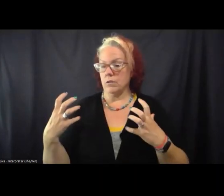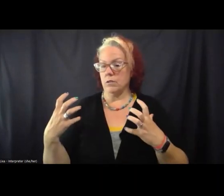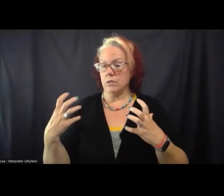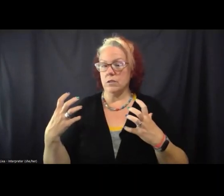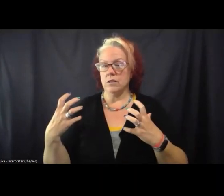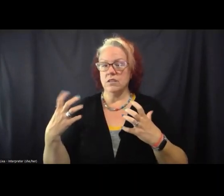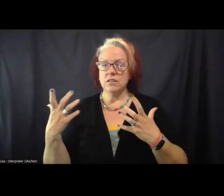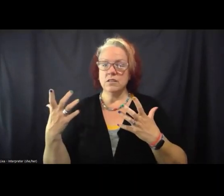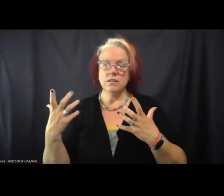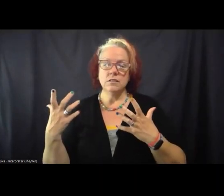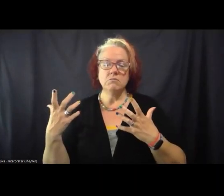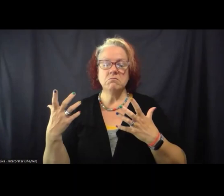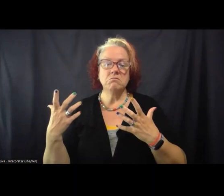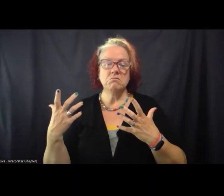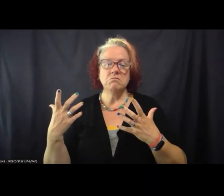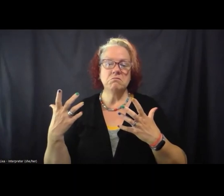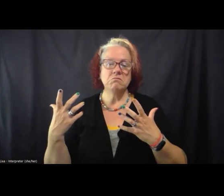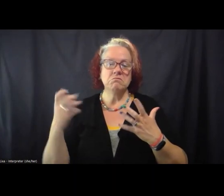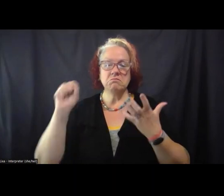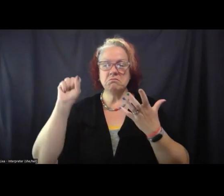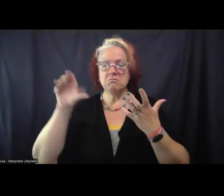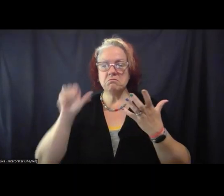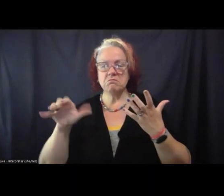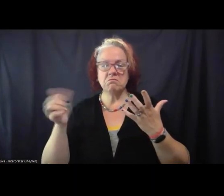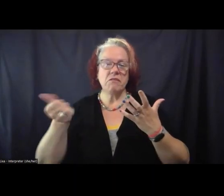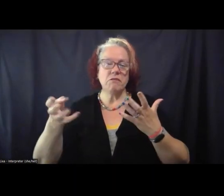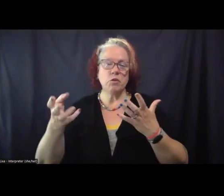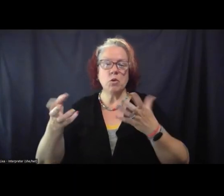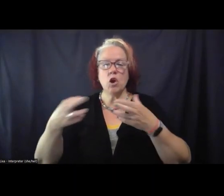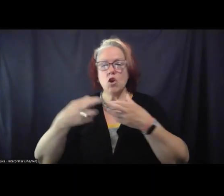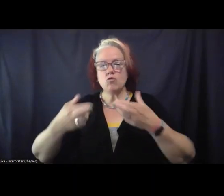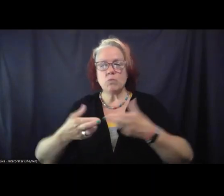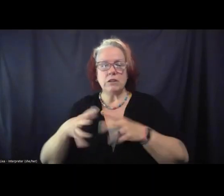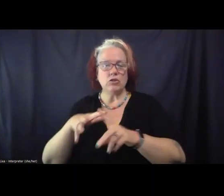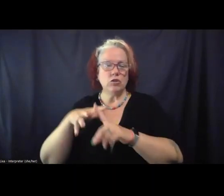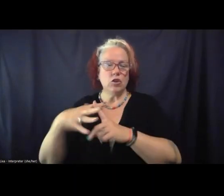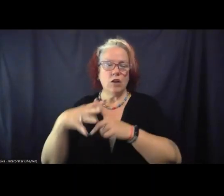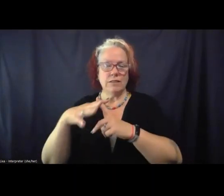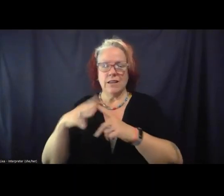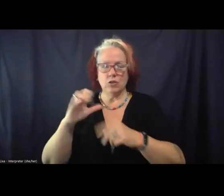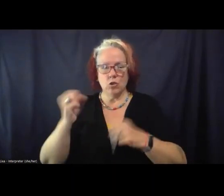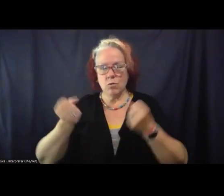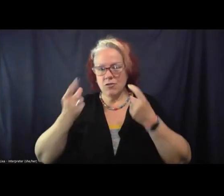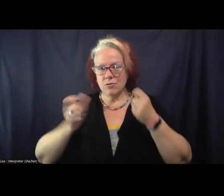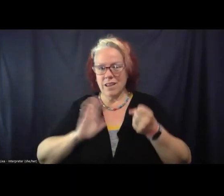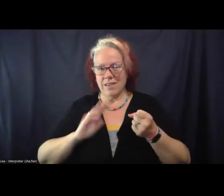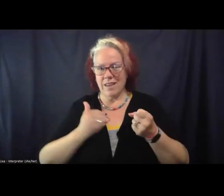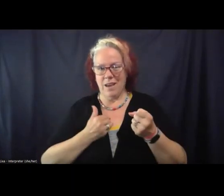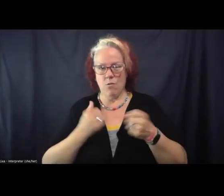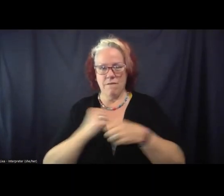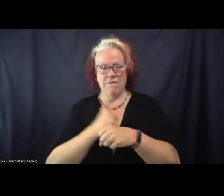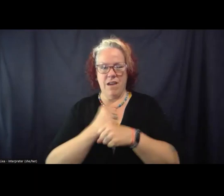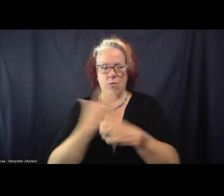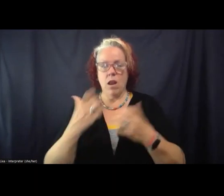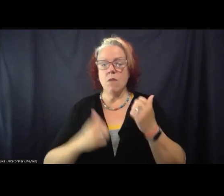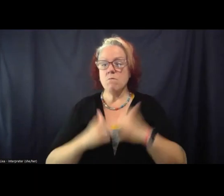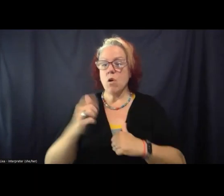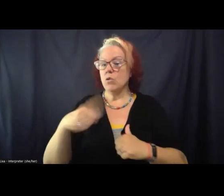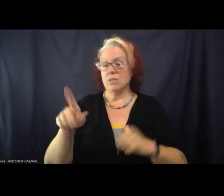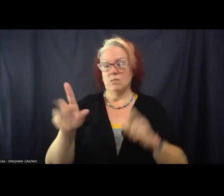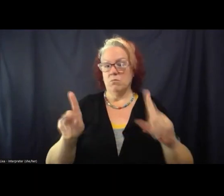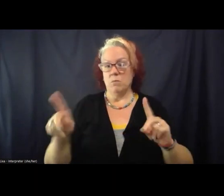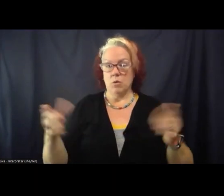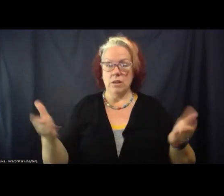out some brief regional context in which to situate our fight. My guess is most folks on the call